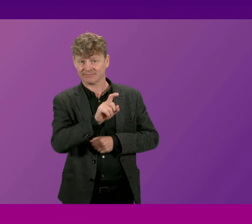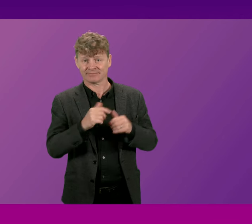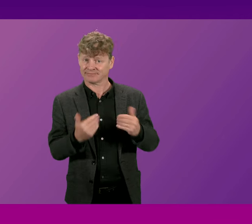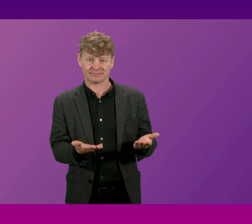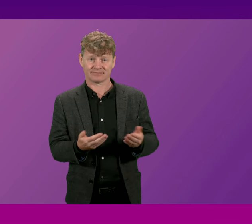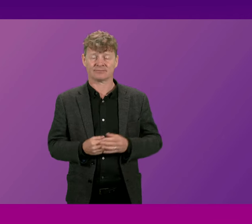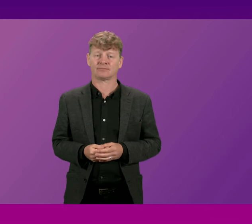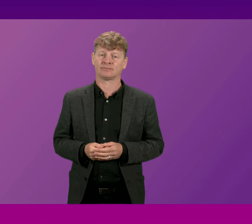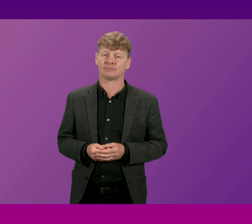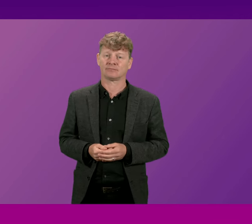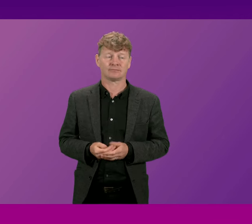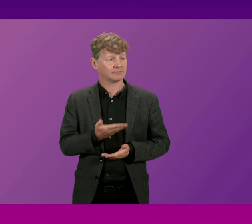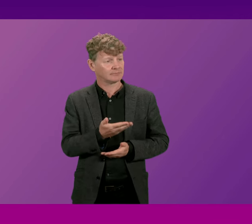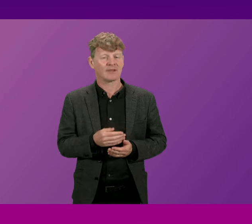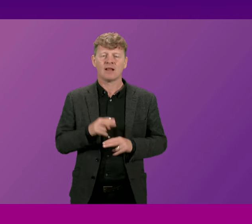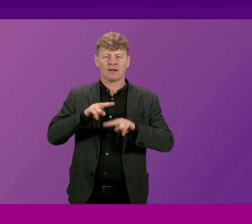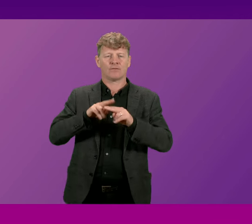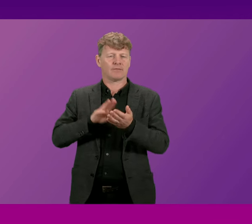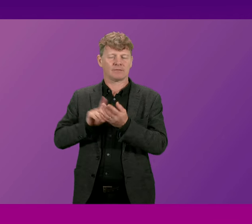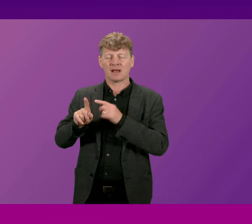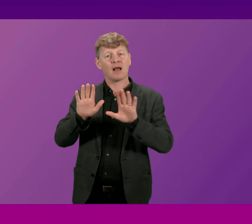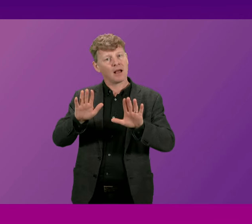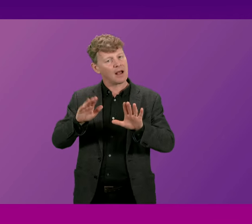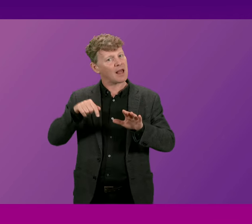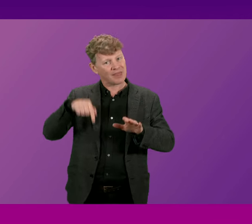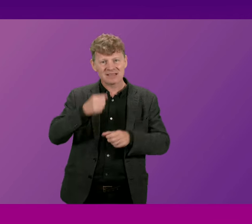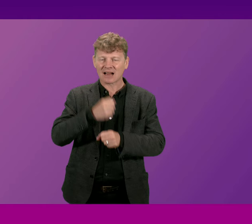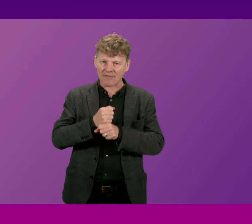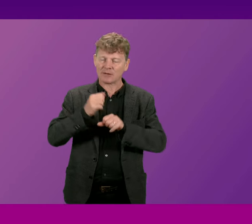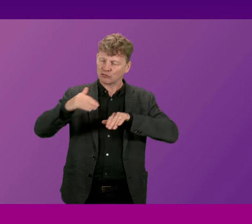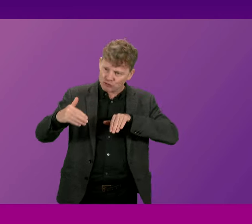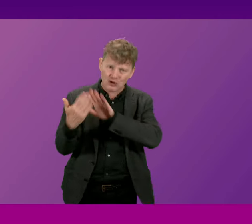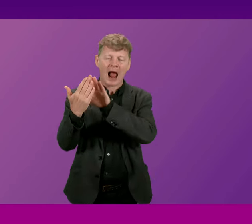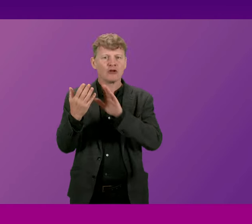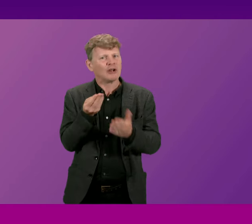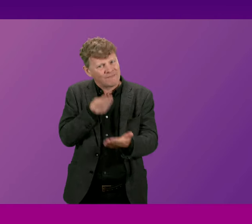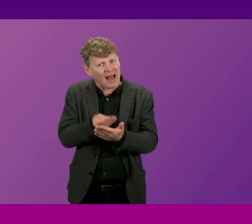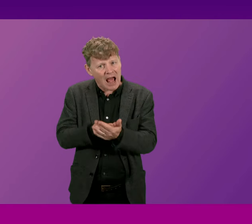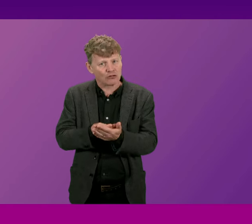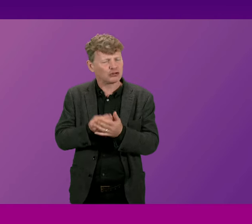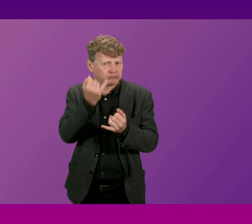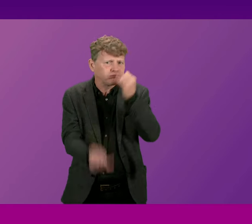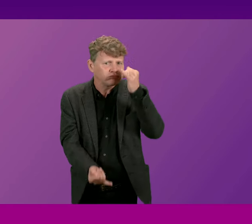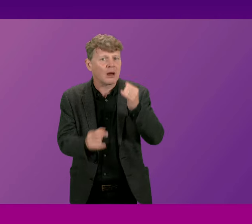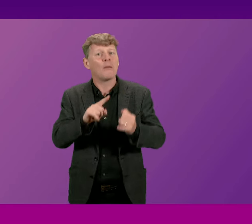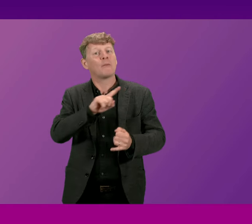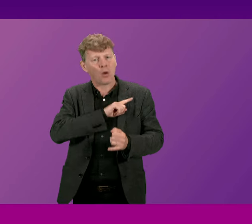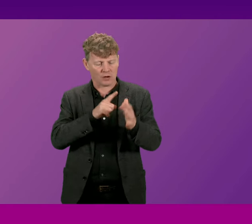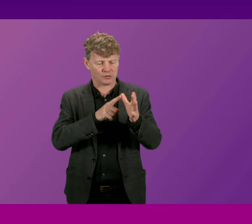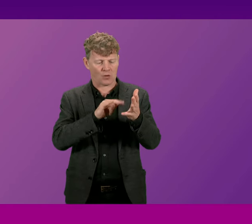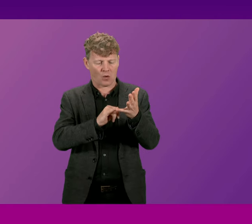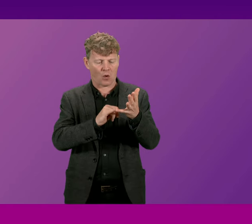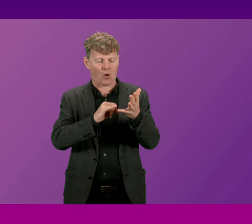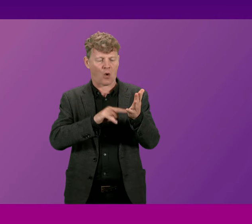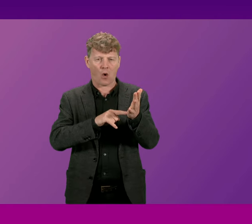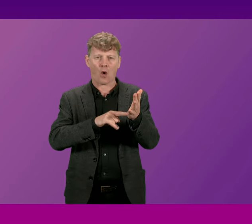the government is facing acute financial challenges because of the persistence of the austerity agenda